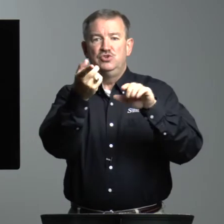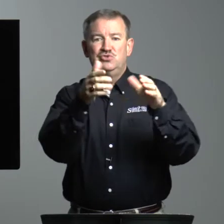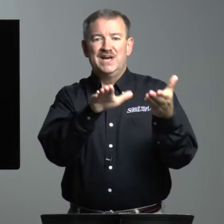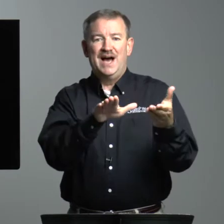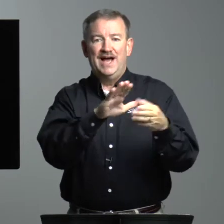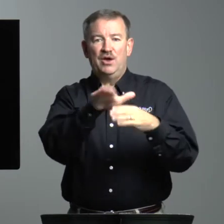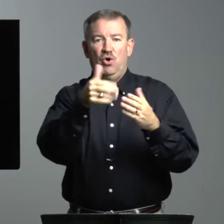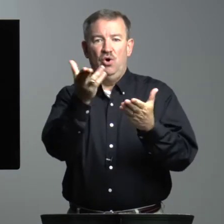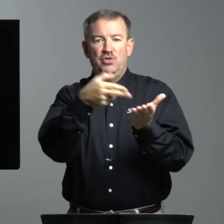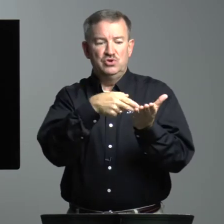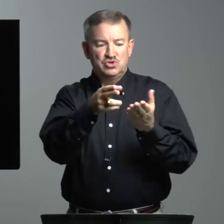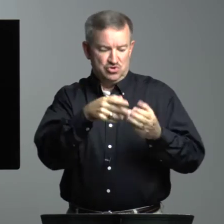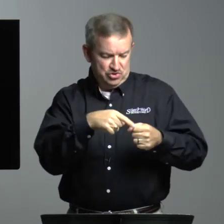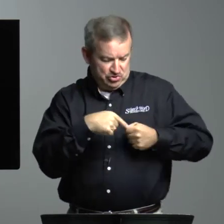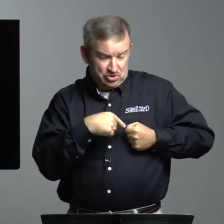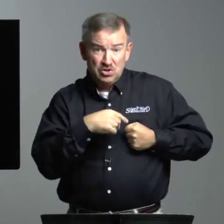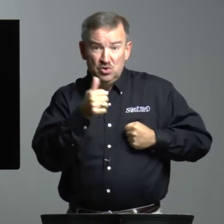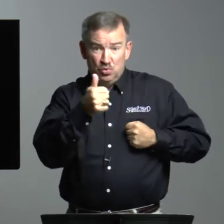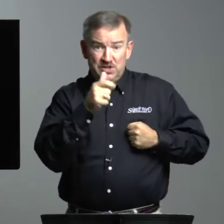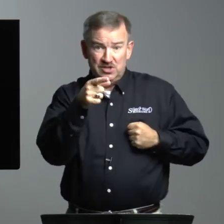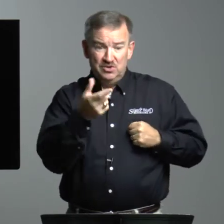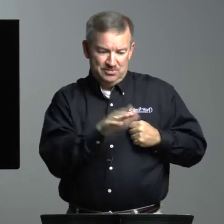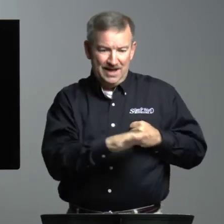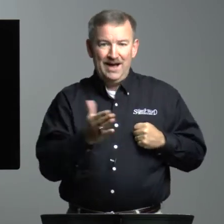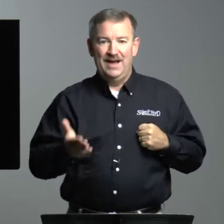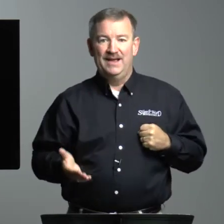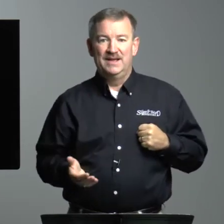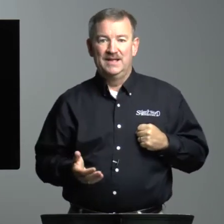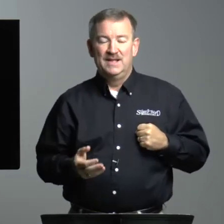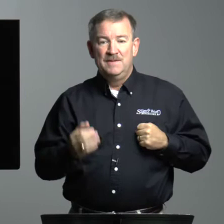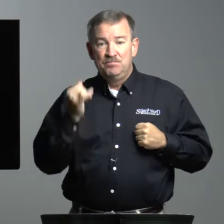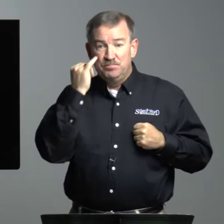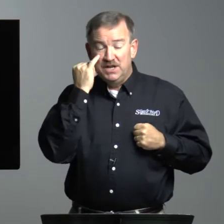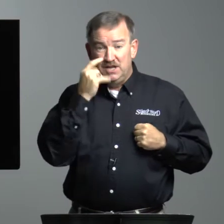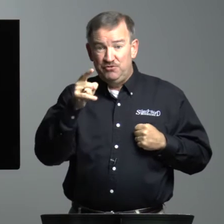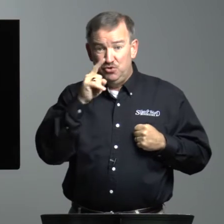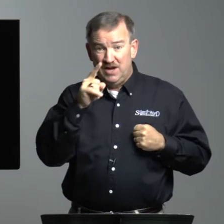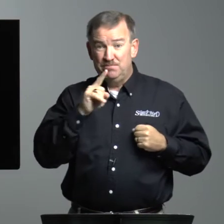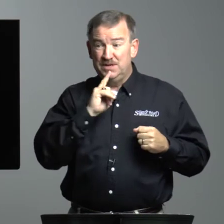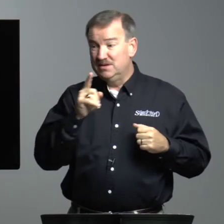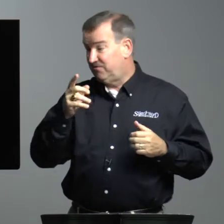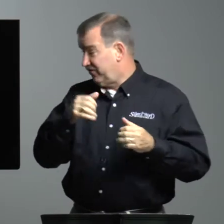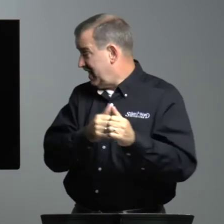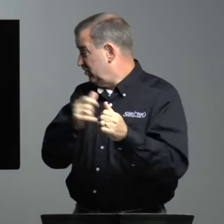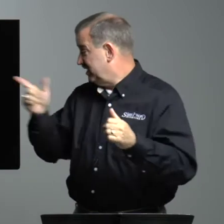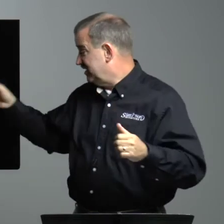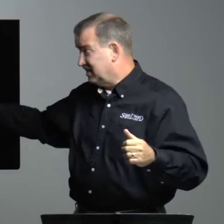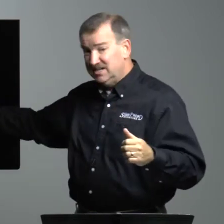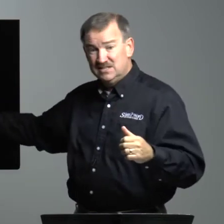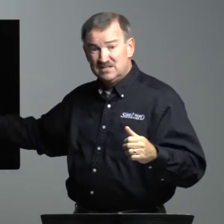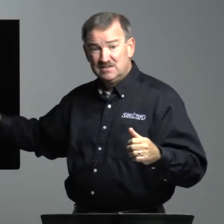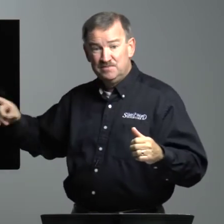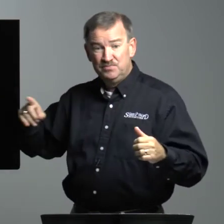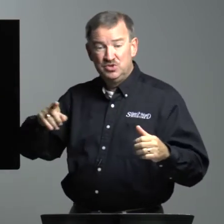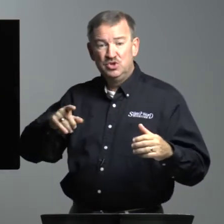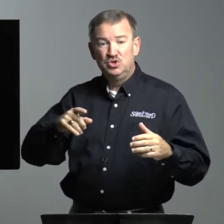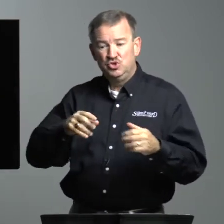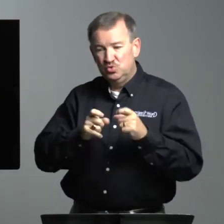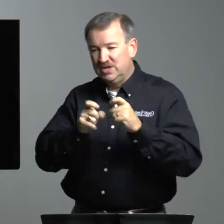you die, all those truths with you die. But if you have been following this, you will